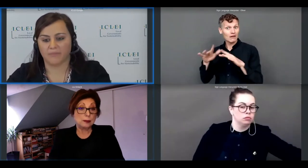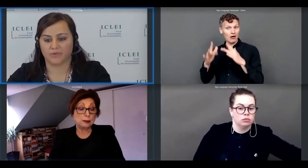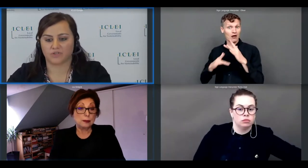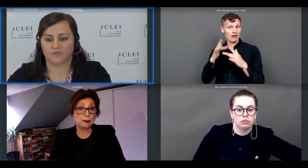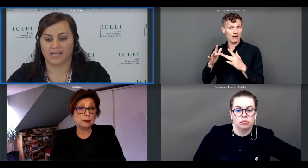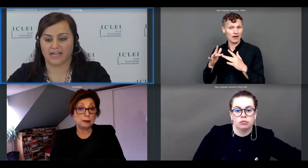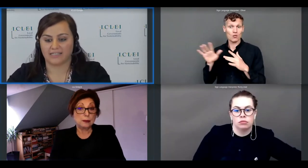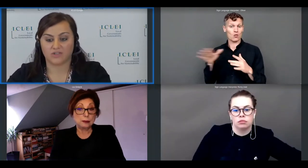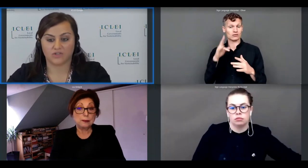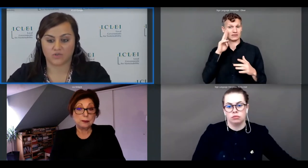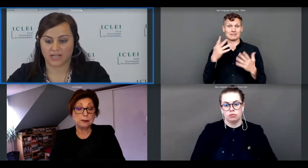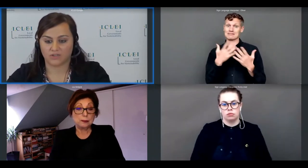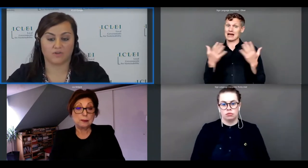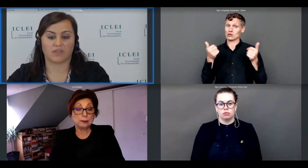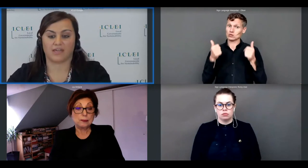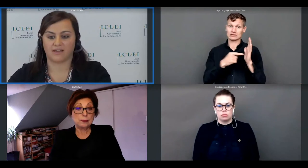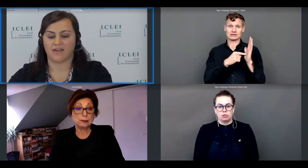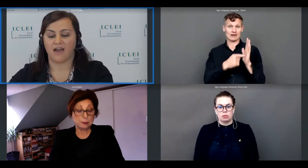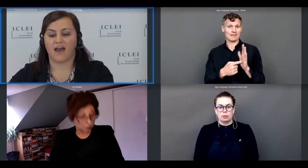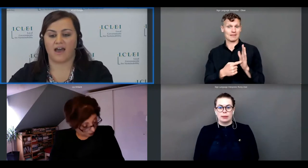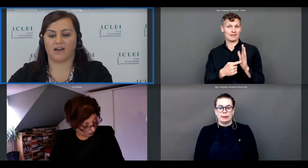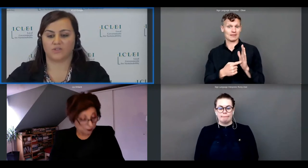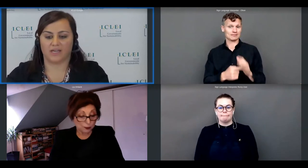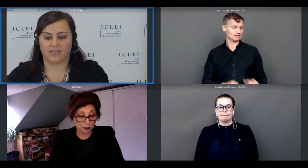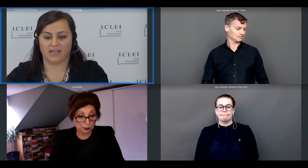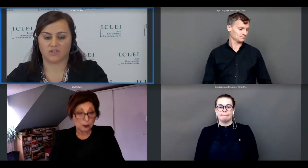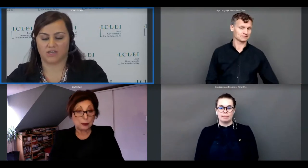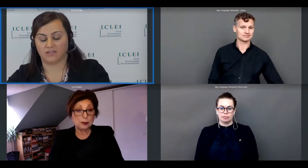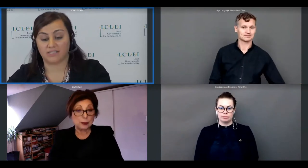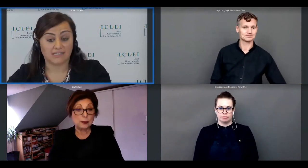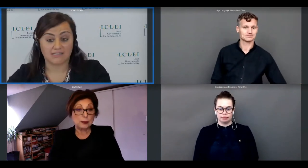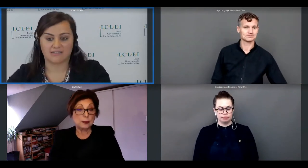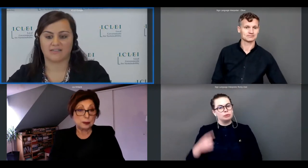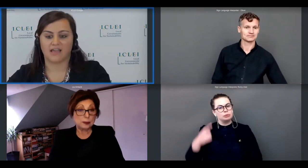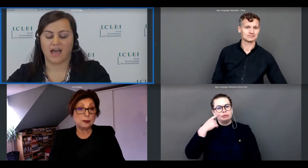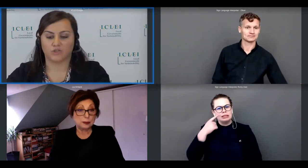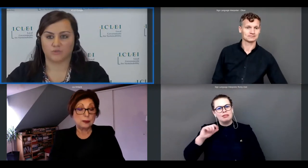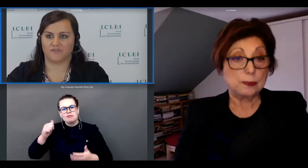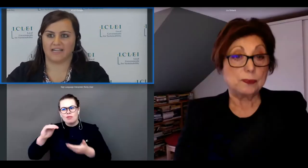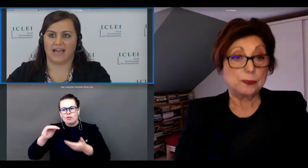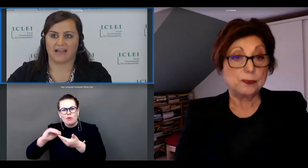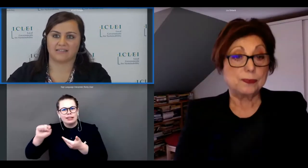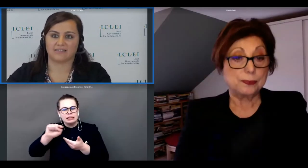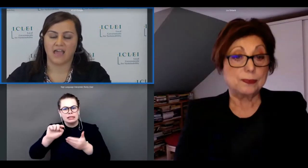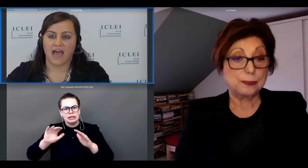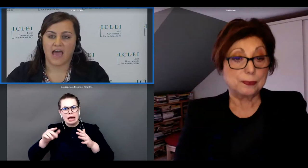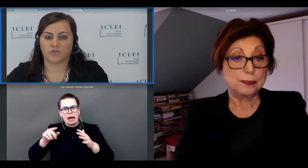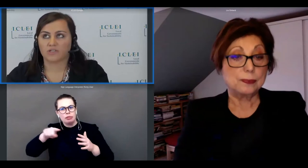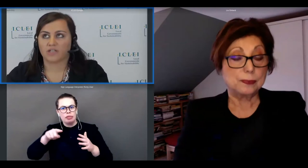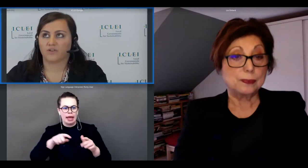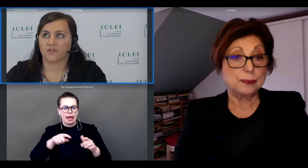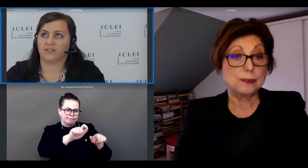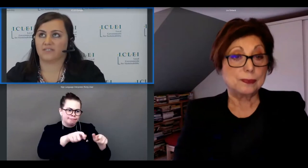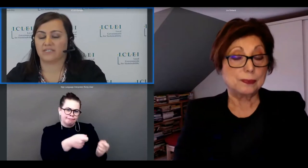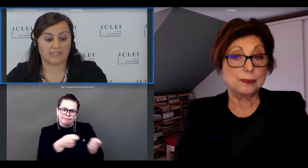examples of organizations trying to rethink how to engage the citizens how to provide access i was